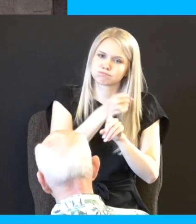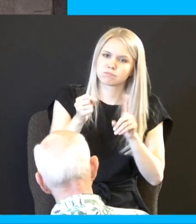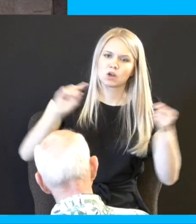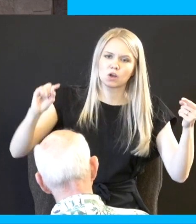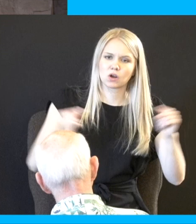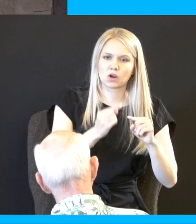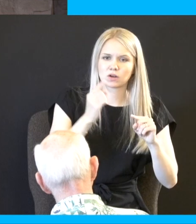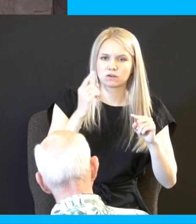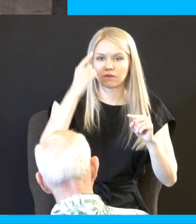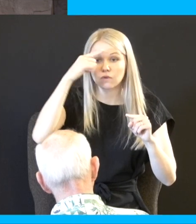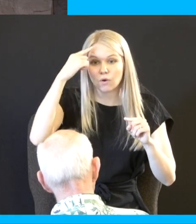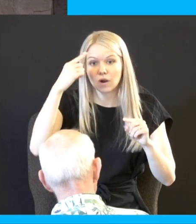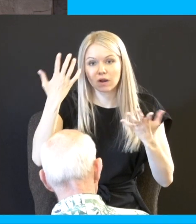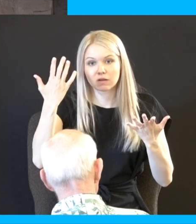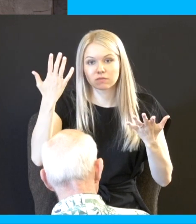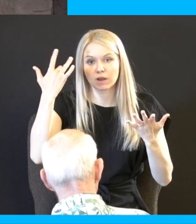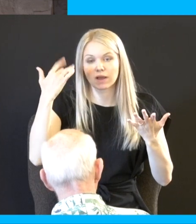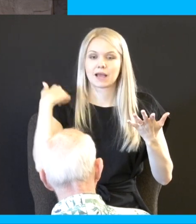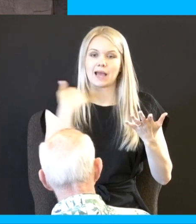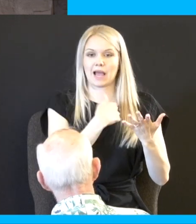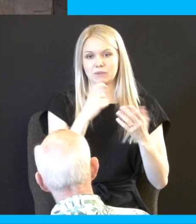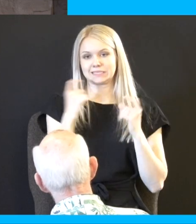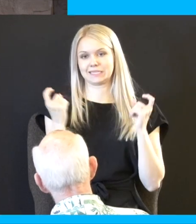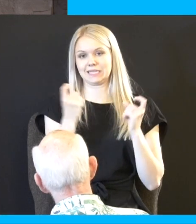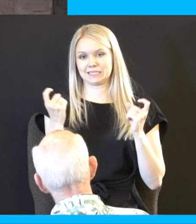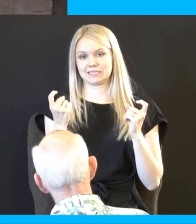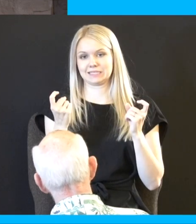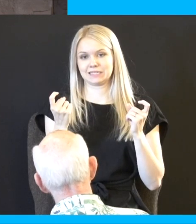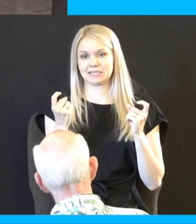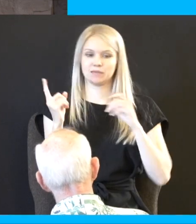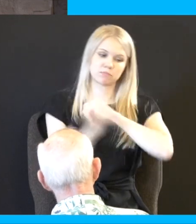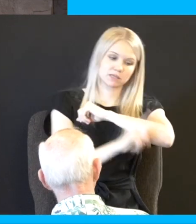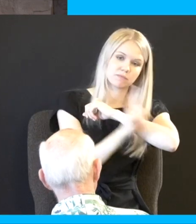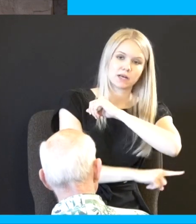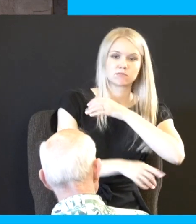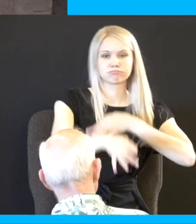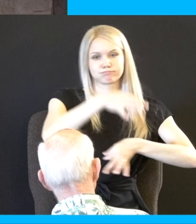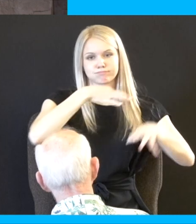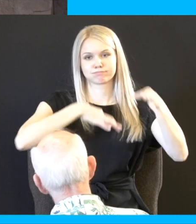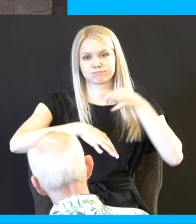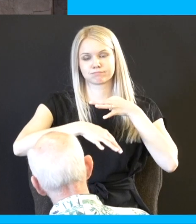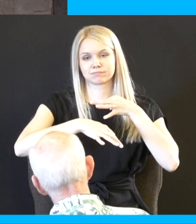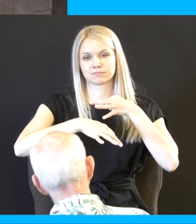chastisement of our peace with God he's paid the punishment he got spanked in your place and died on your behalf